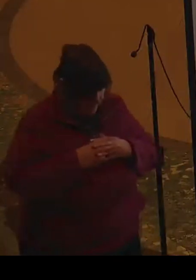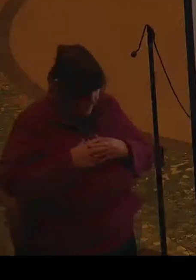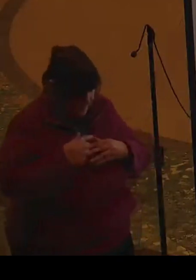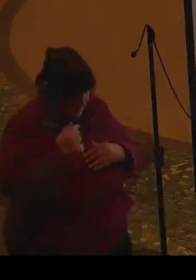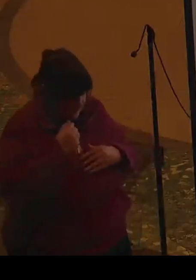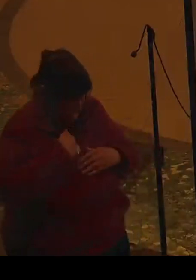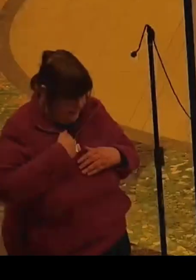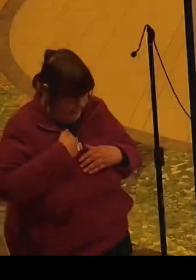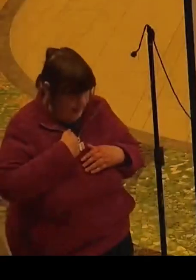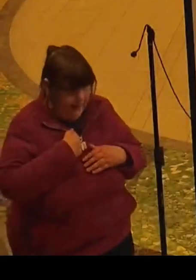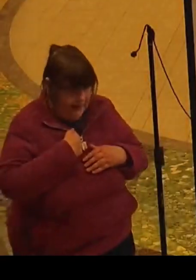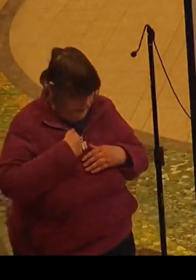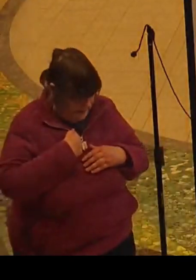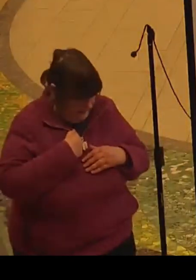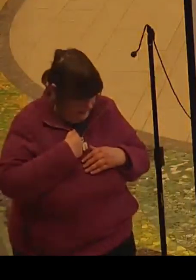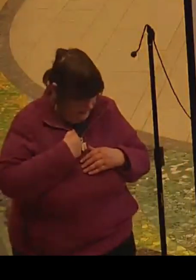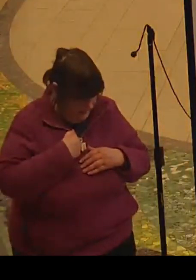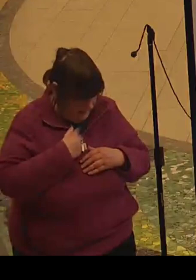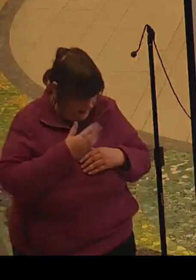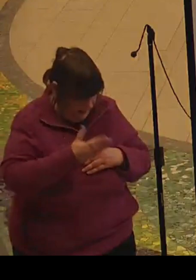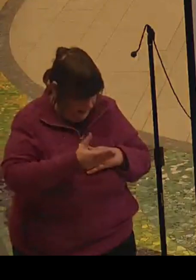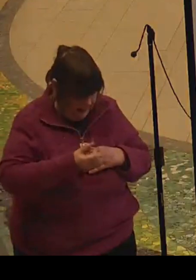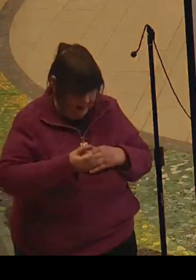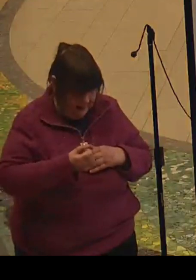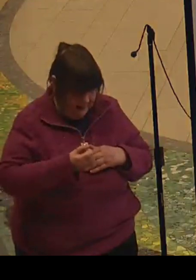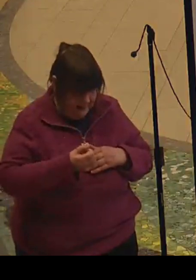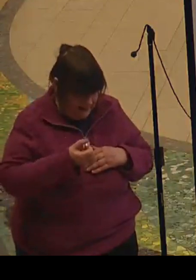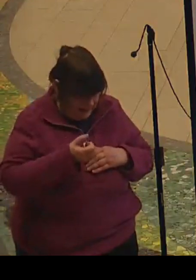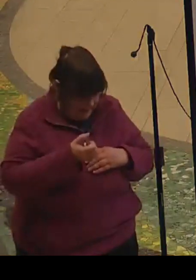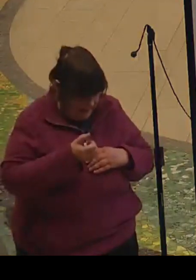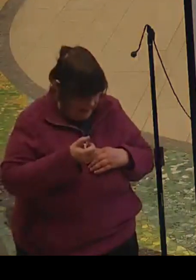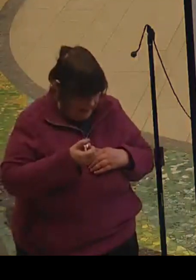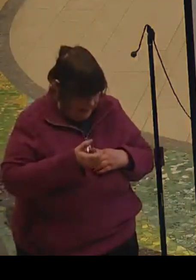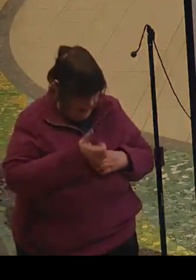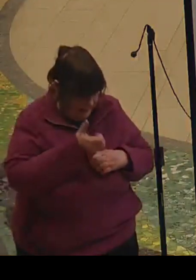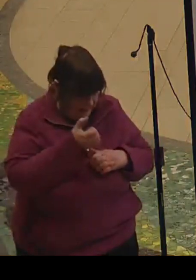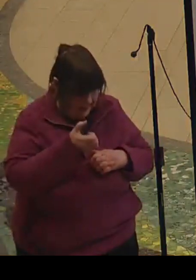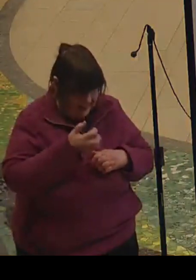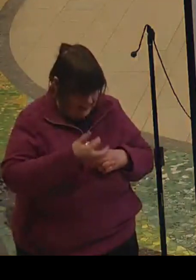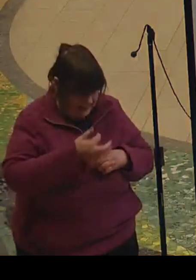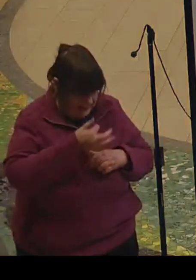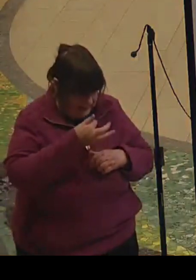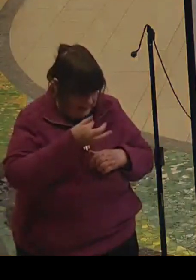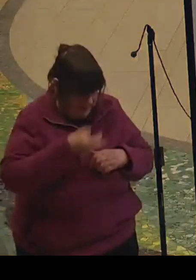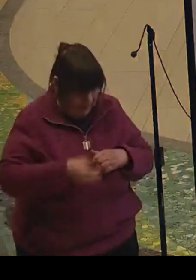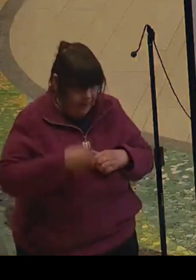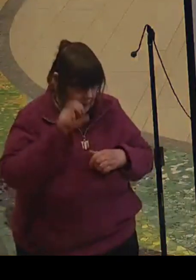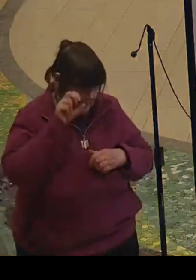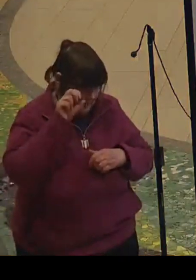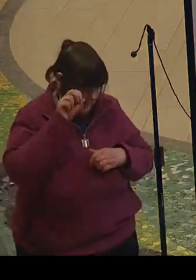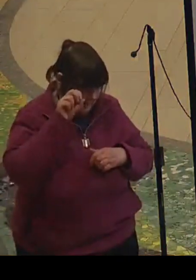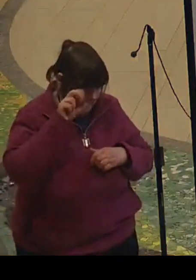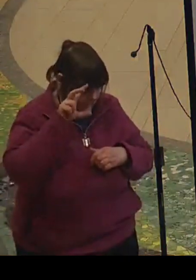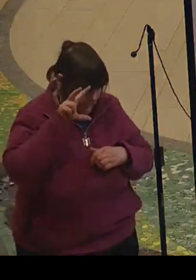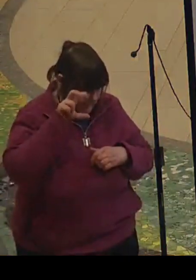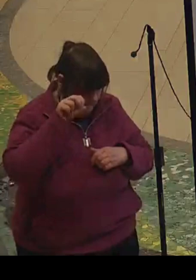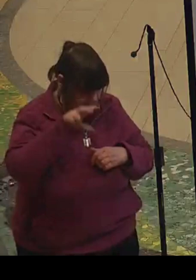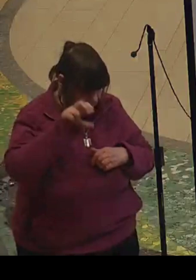And I had a text from